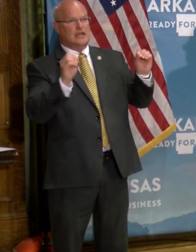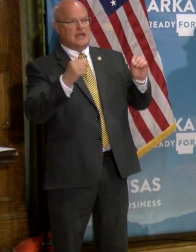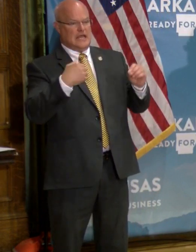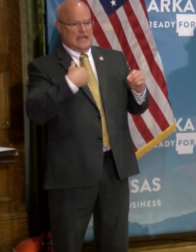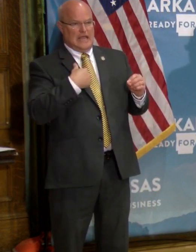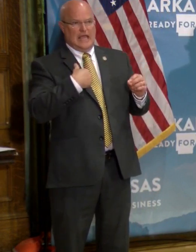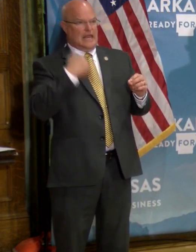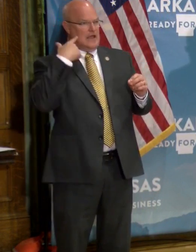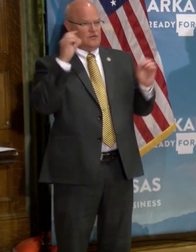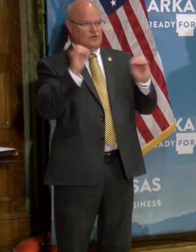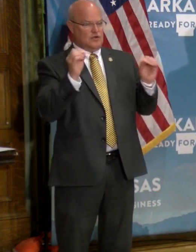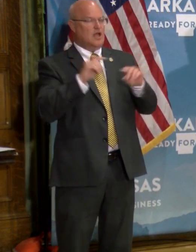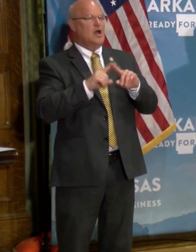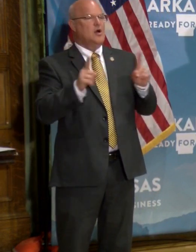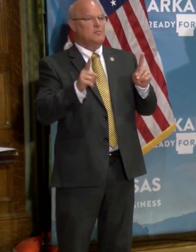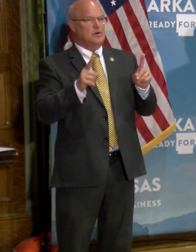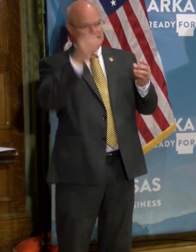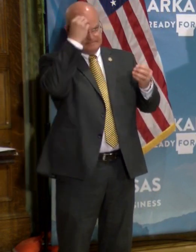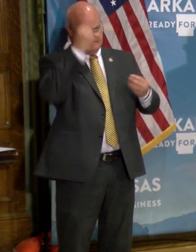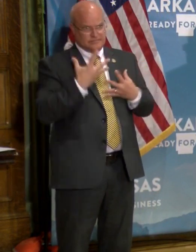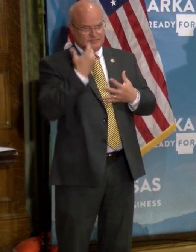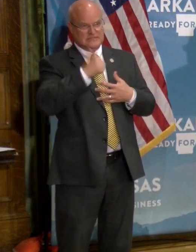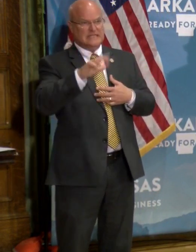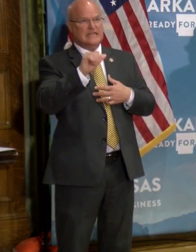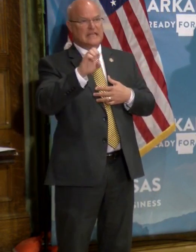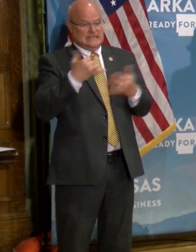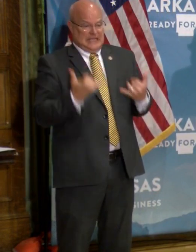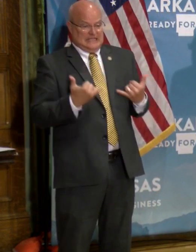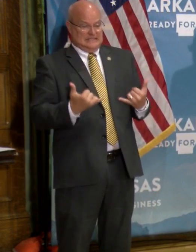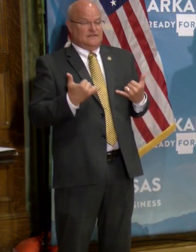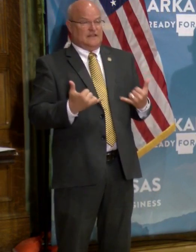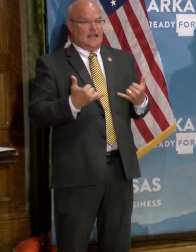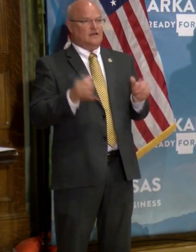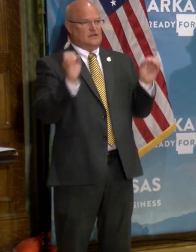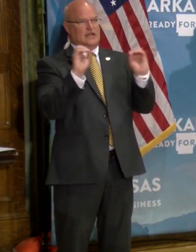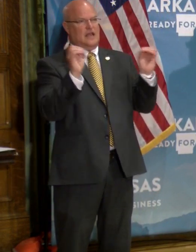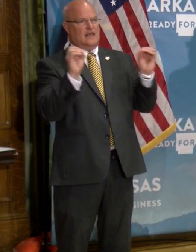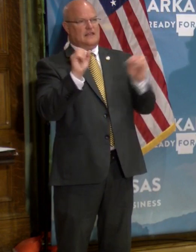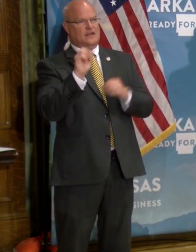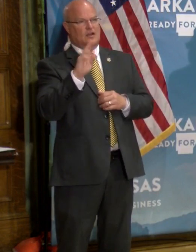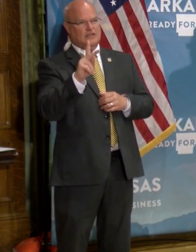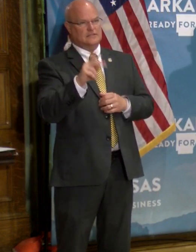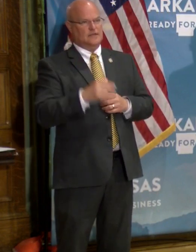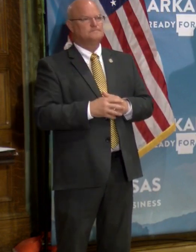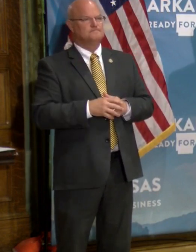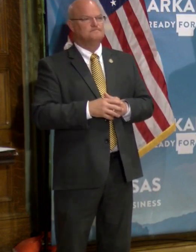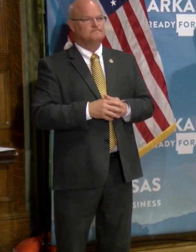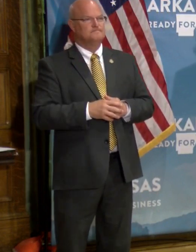I am asking, uh, to be informed of any cases. So as of now, we've not had any cases.